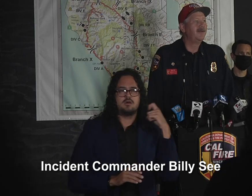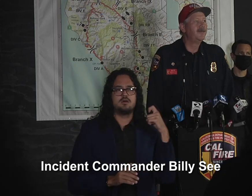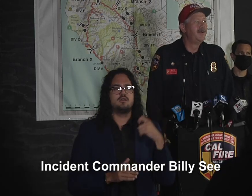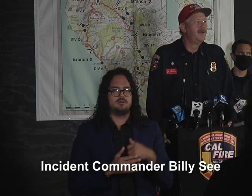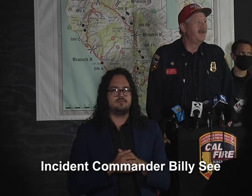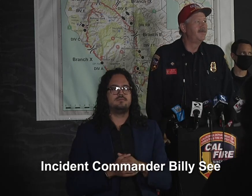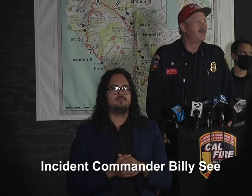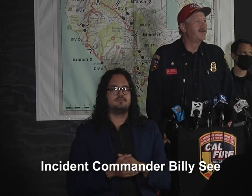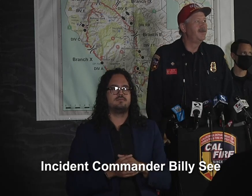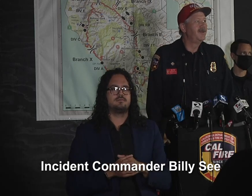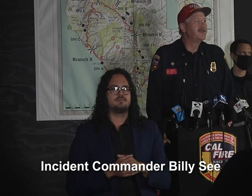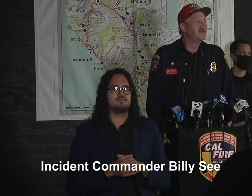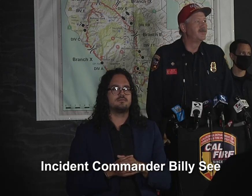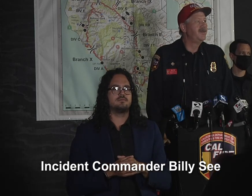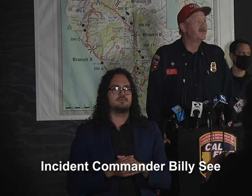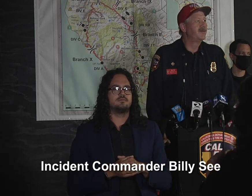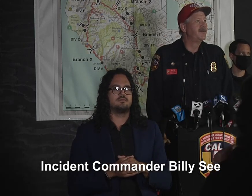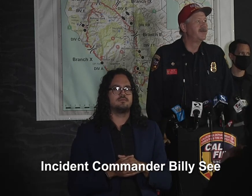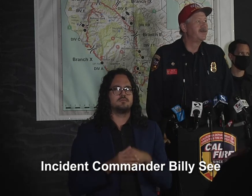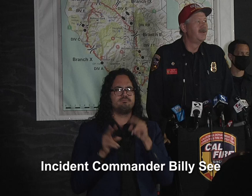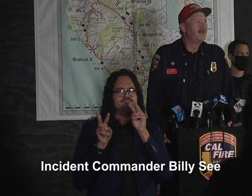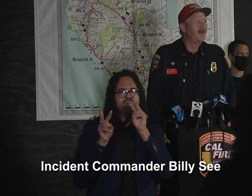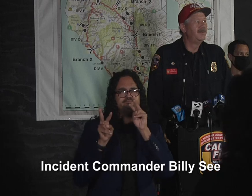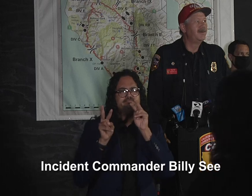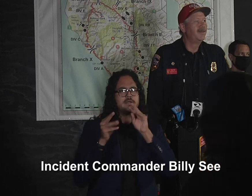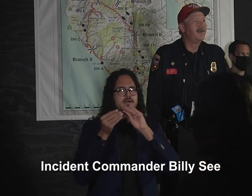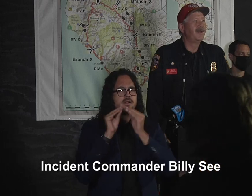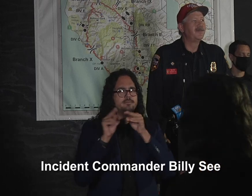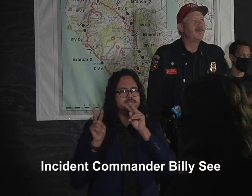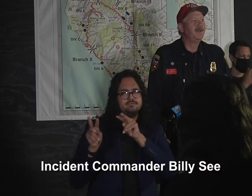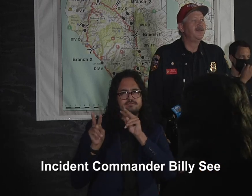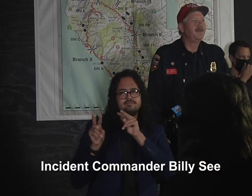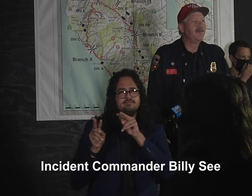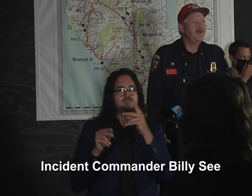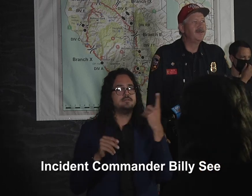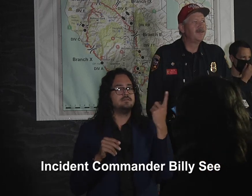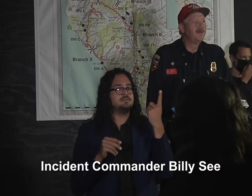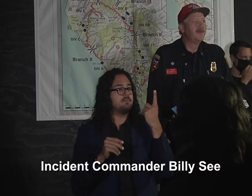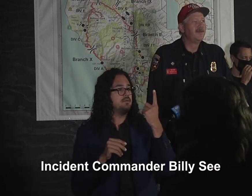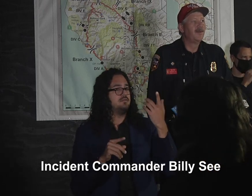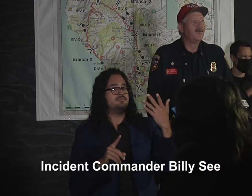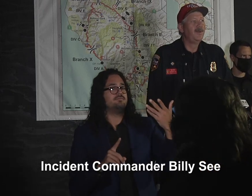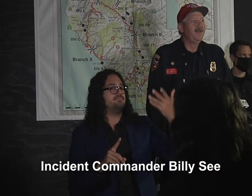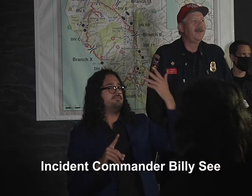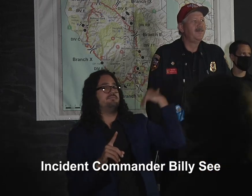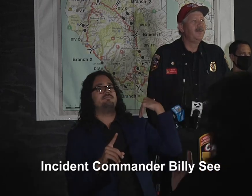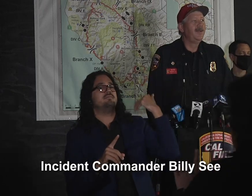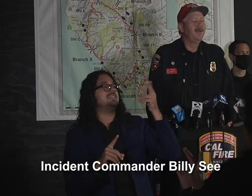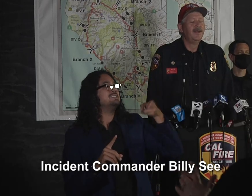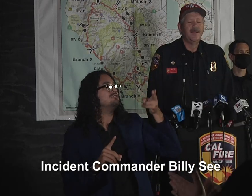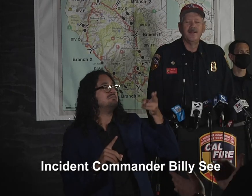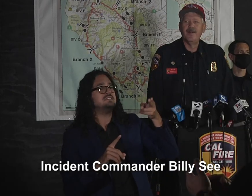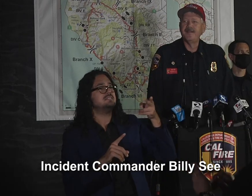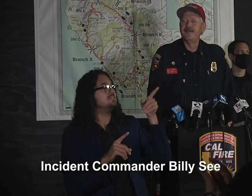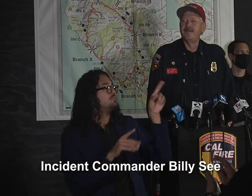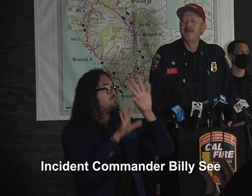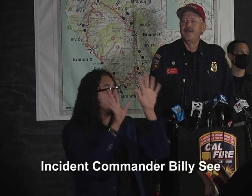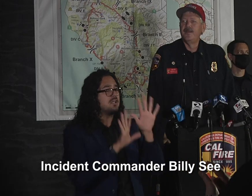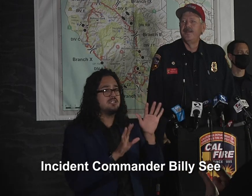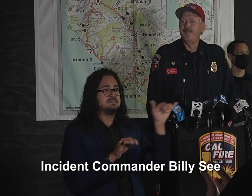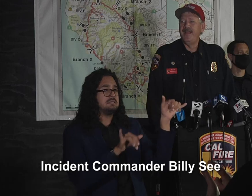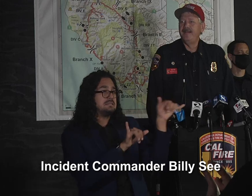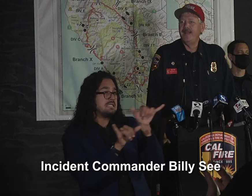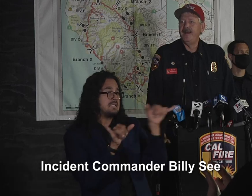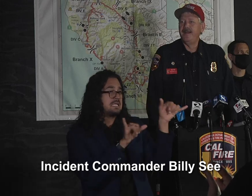proactive if those conditions resurface during the next week to two weeks so we can be aggressive